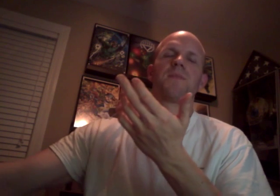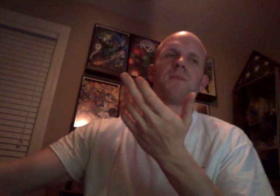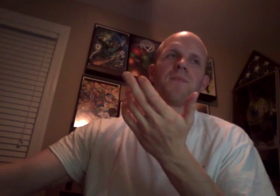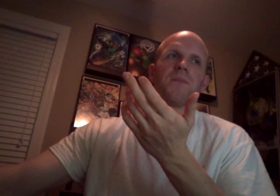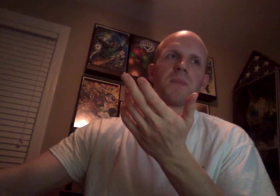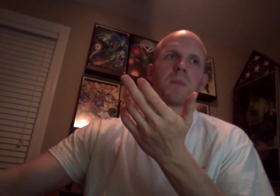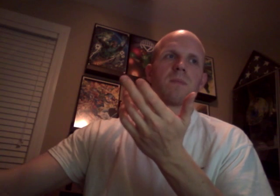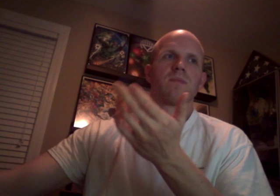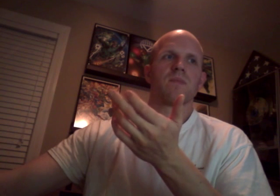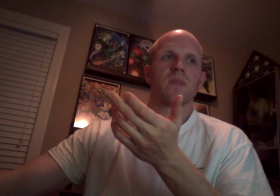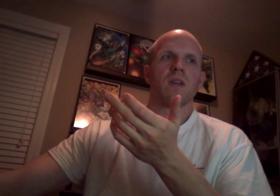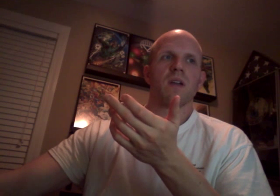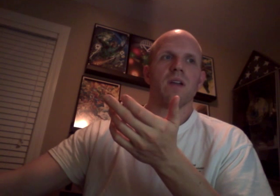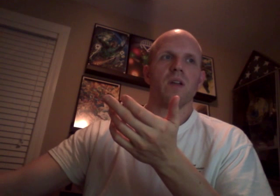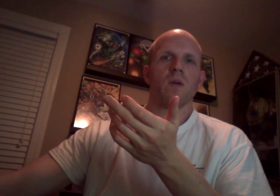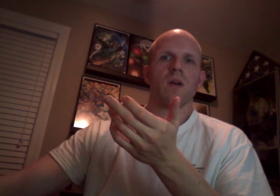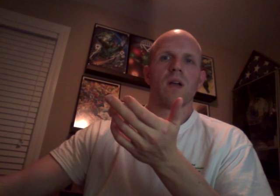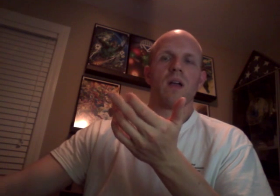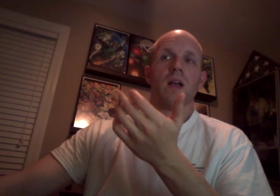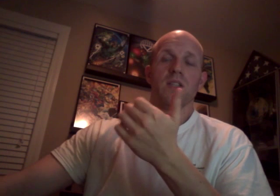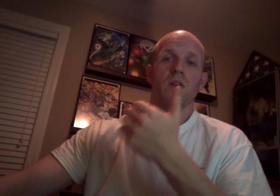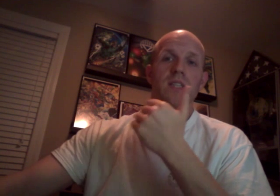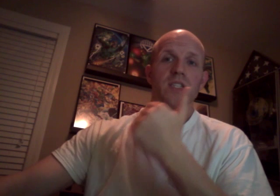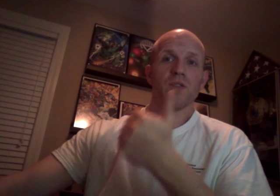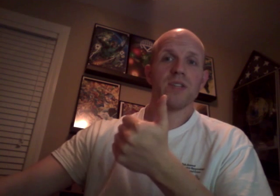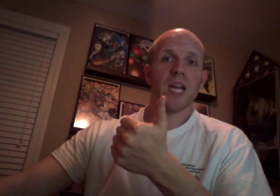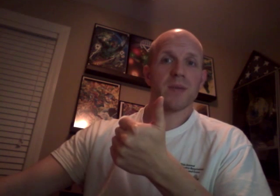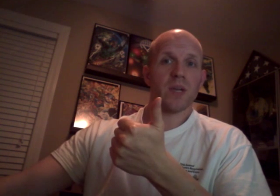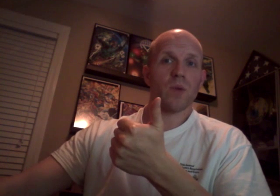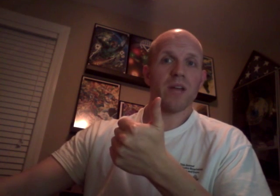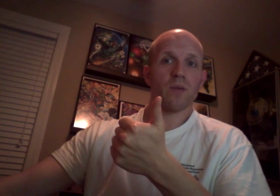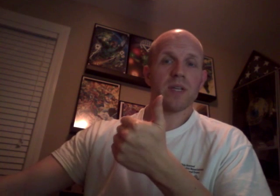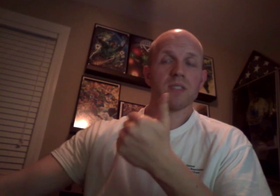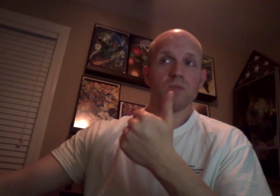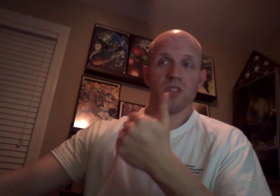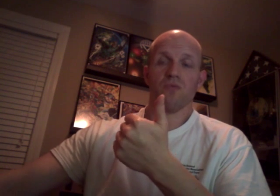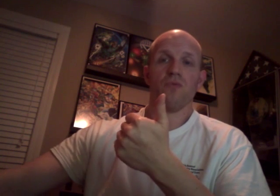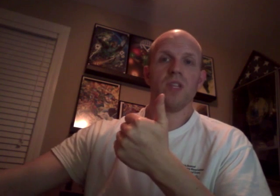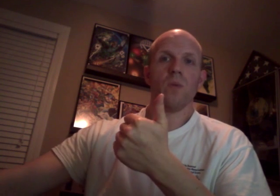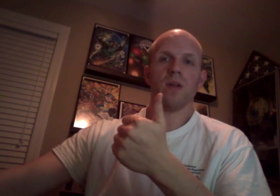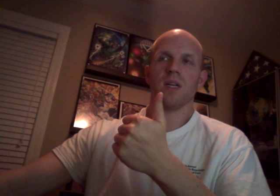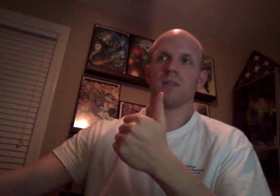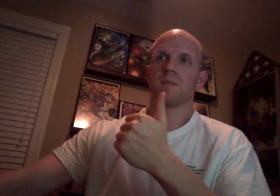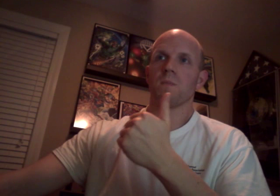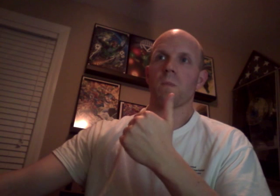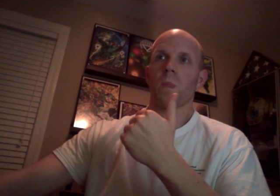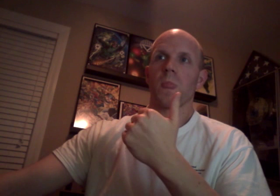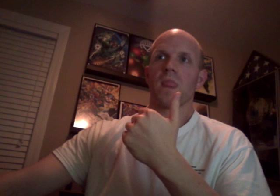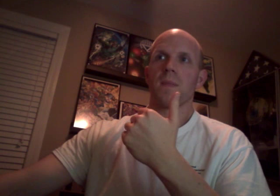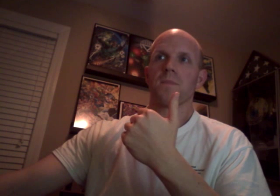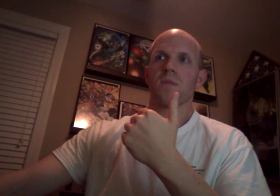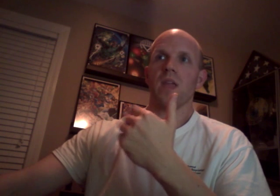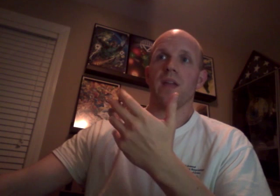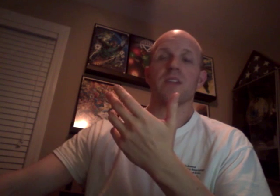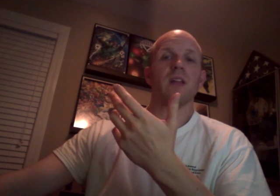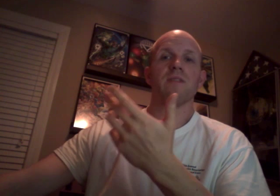you know, as long as they still have good documentaries like Rivalries, which is really well done. And they still have